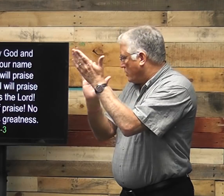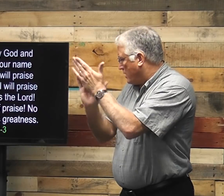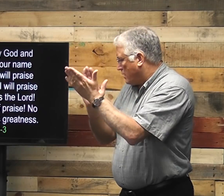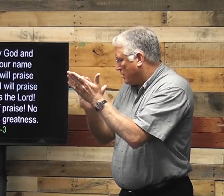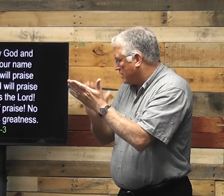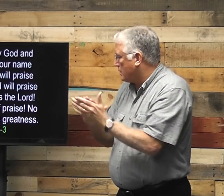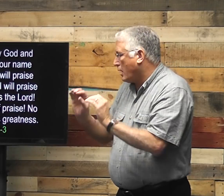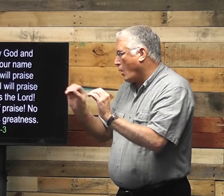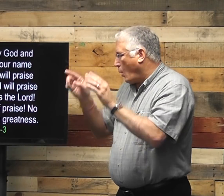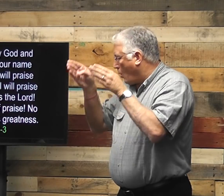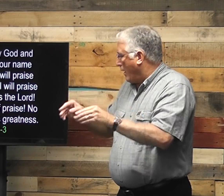of praise.